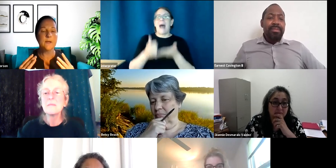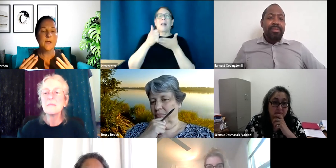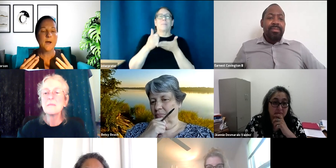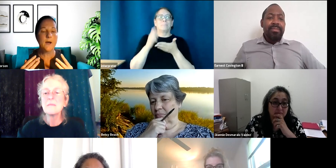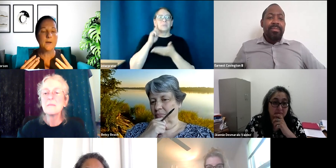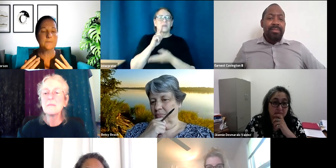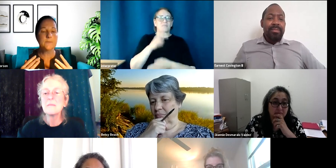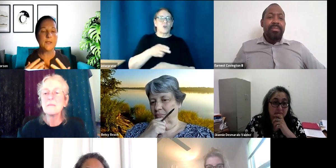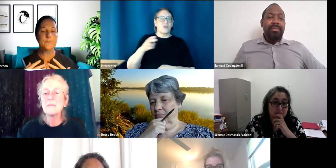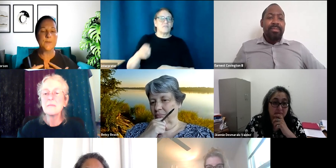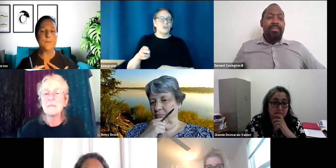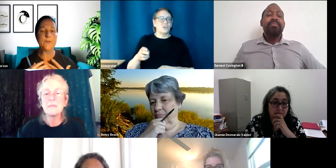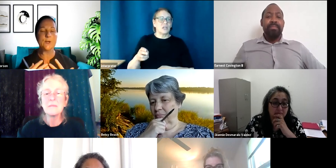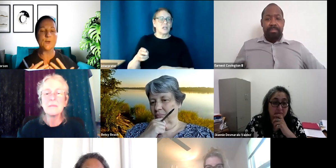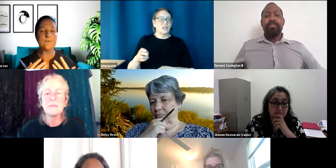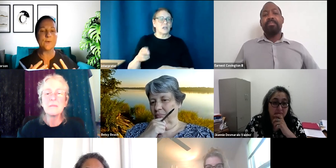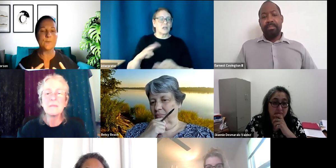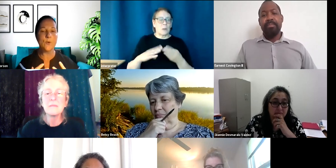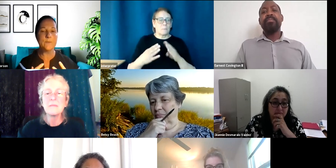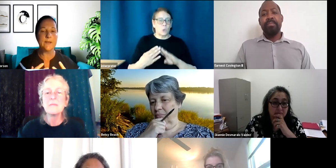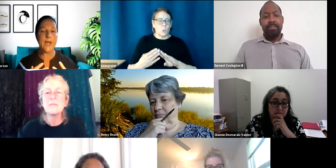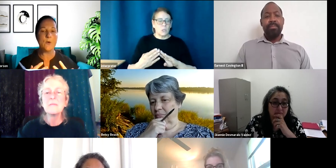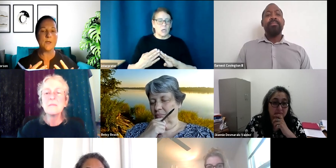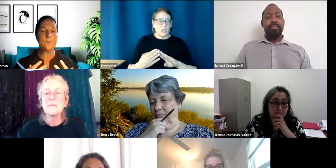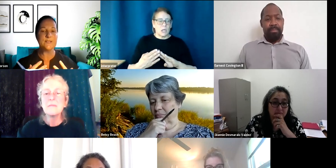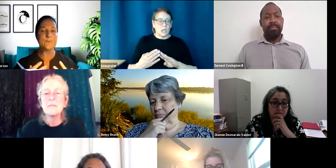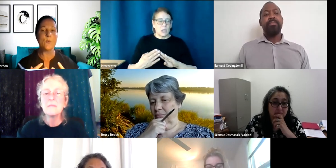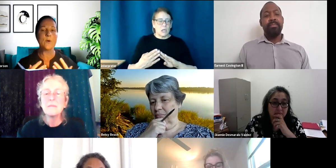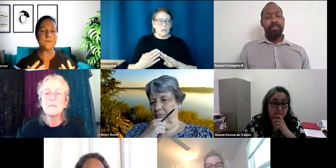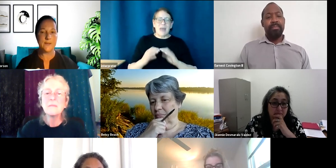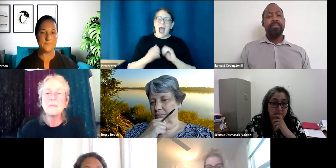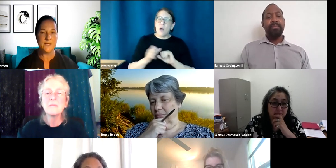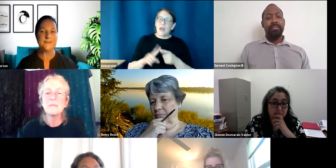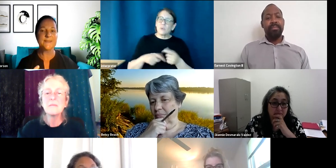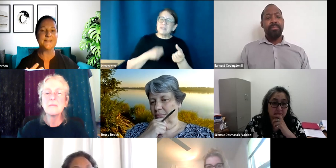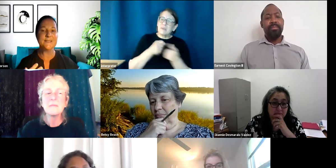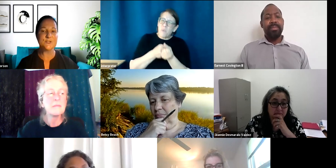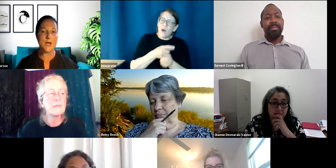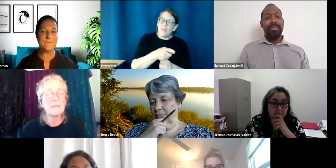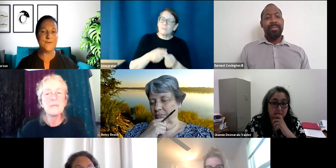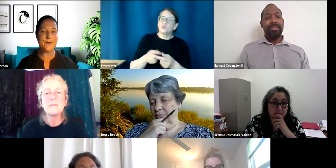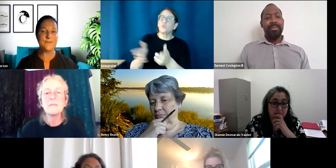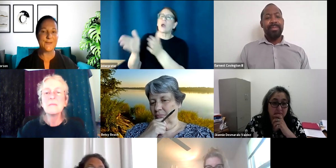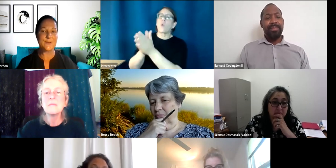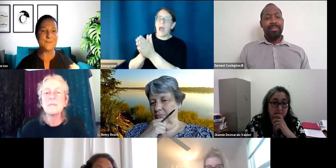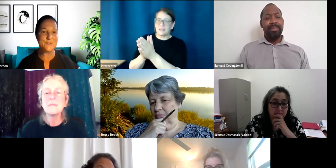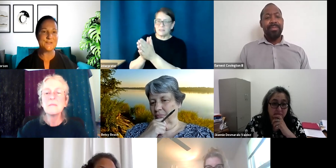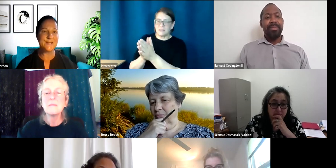Um, people that are looking for employment. How can we support them that they see a job fair and that the commission